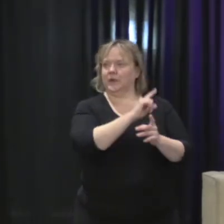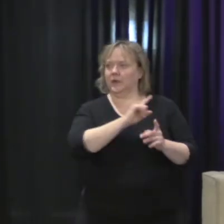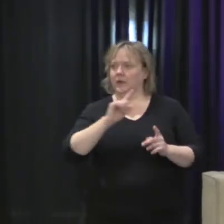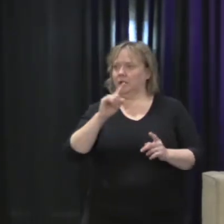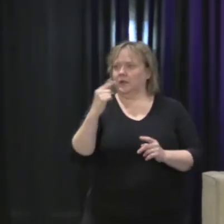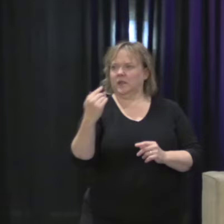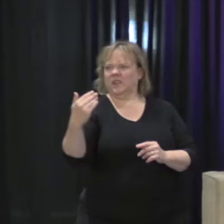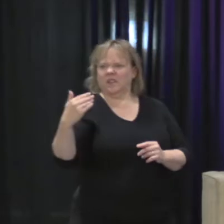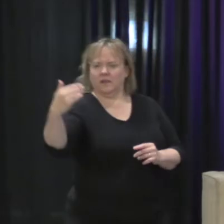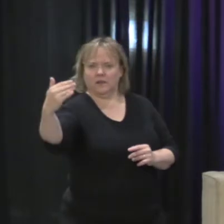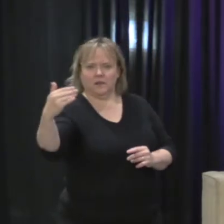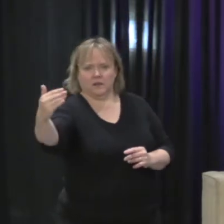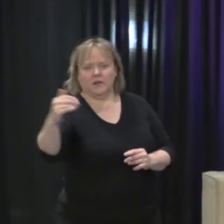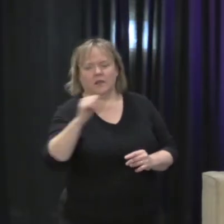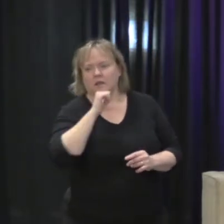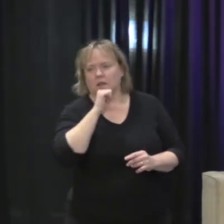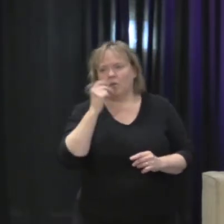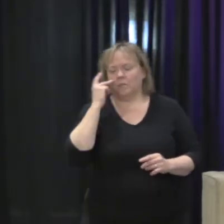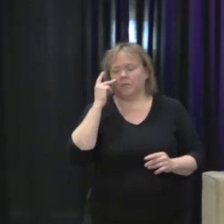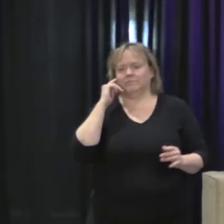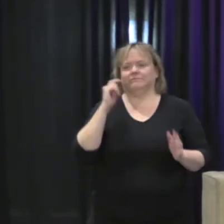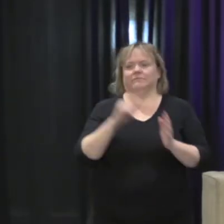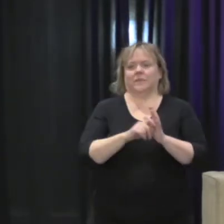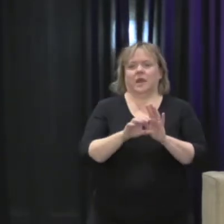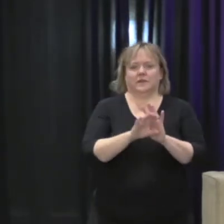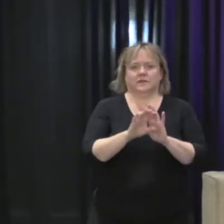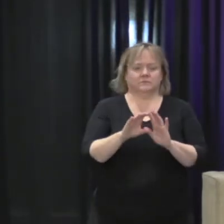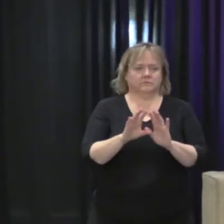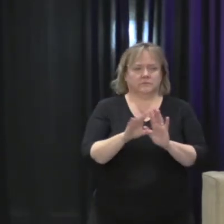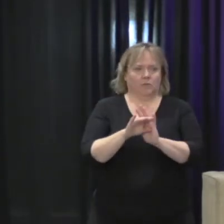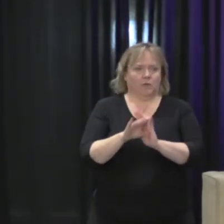the camera. Does anyone have a question?